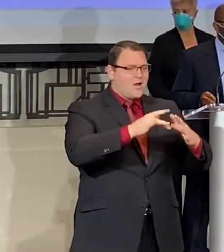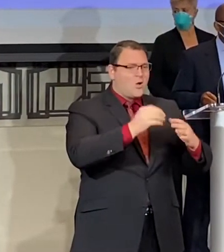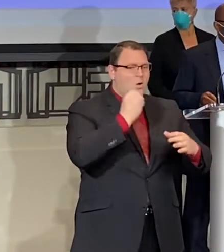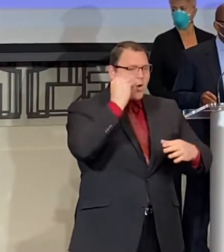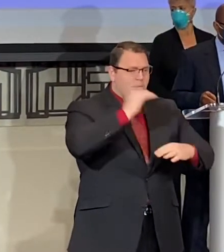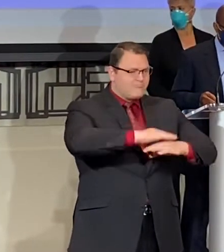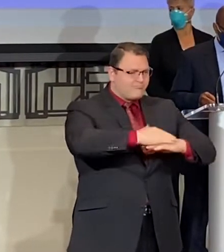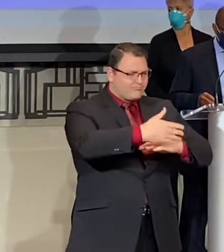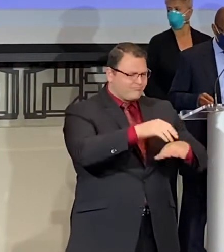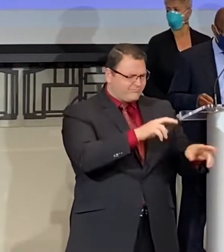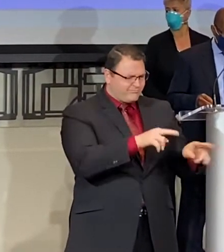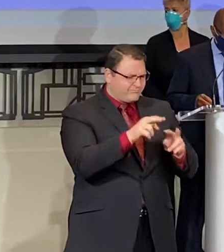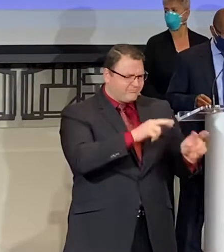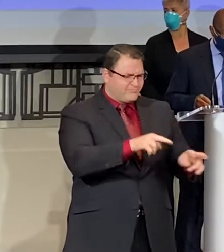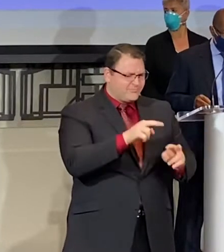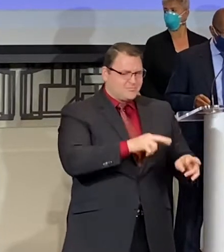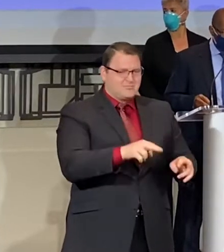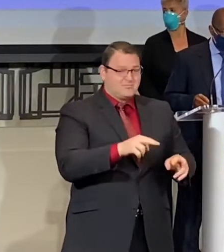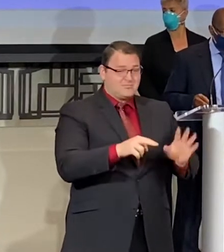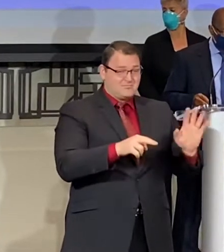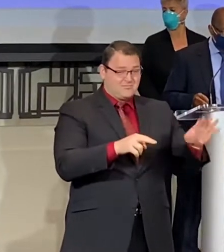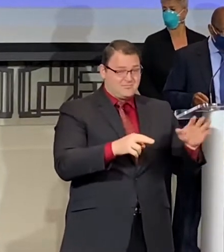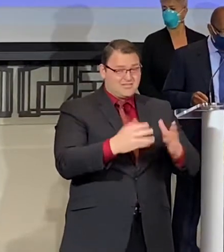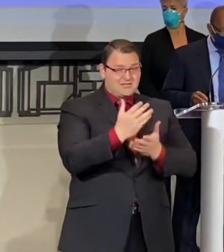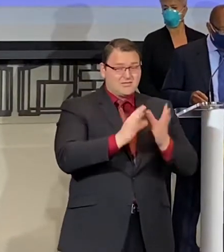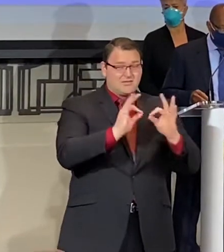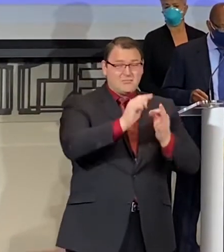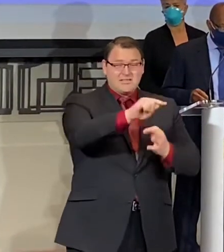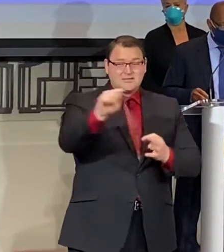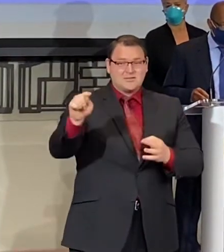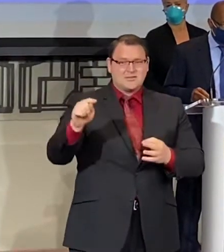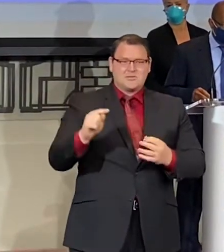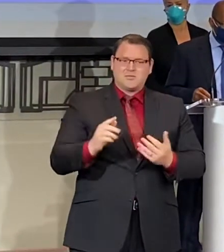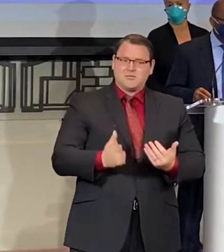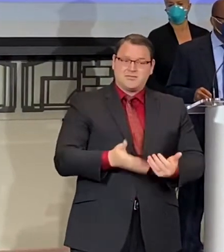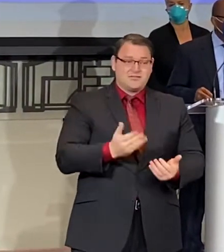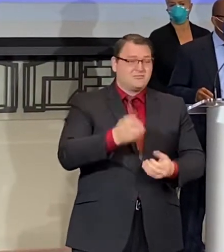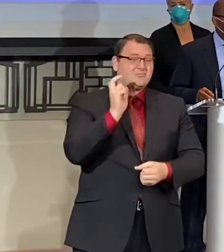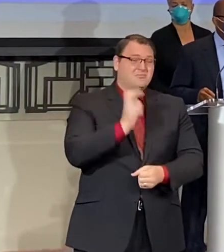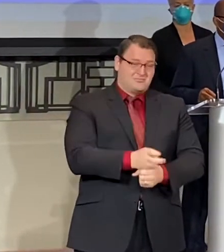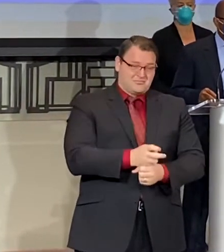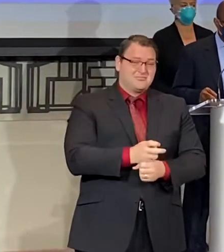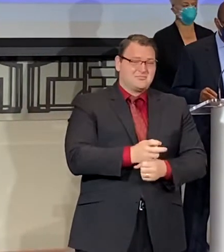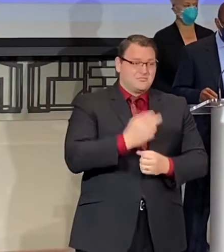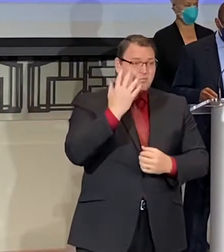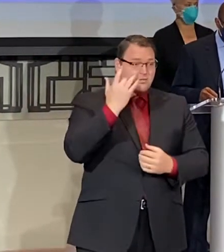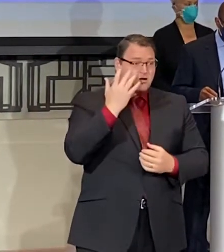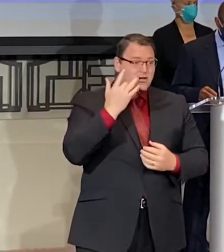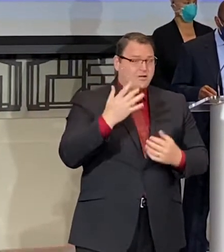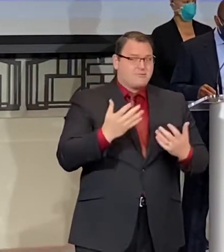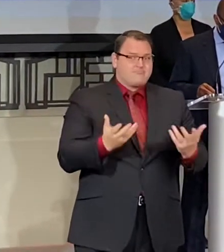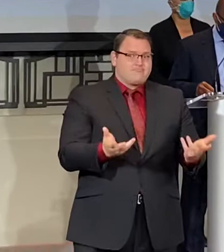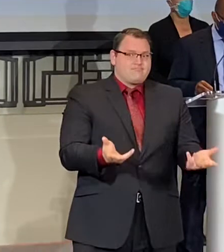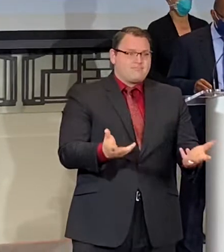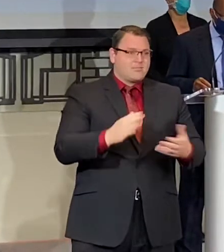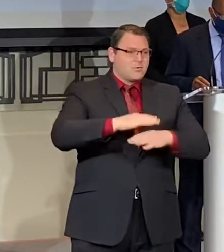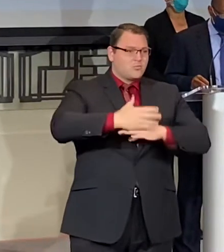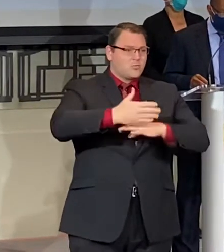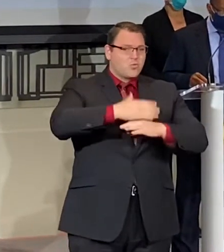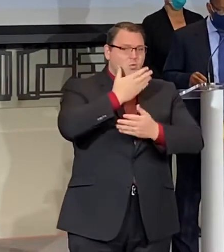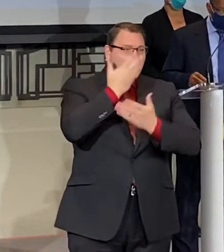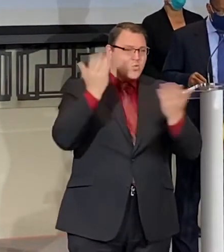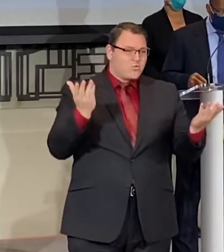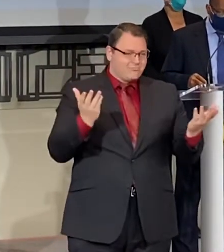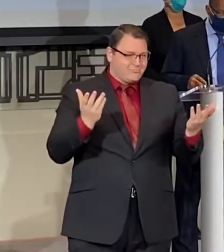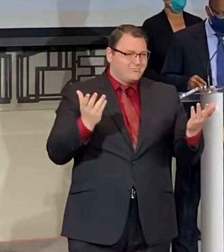do not have computers and internet at home. And we have a digital divide right here in our own city. And there are